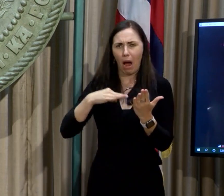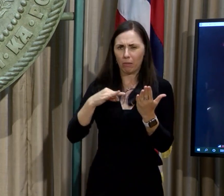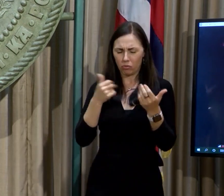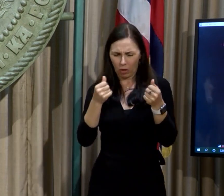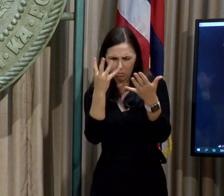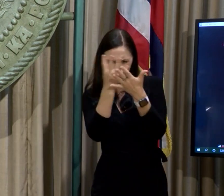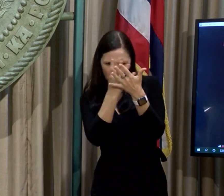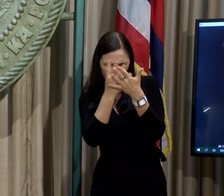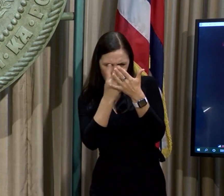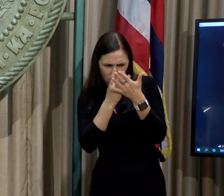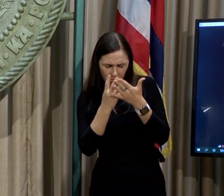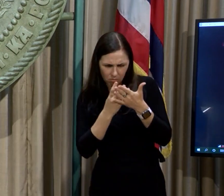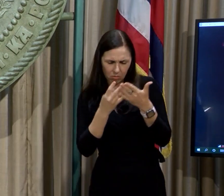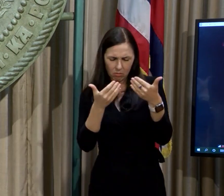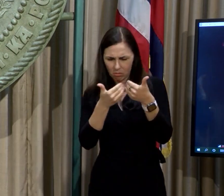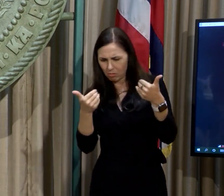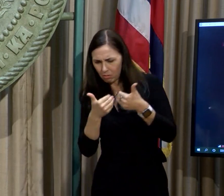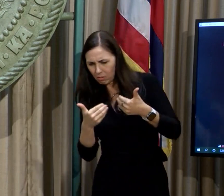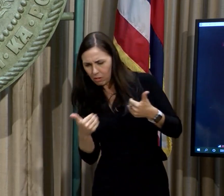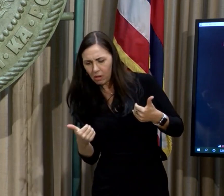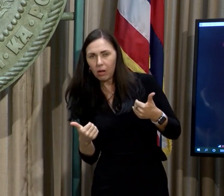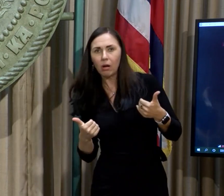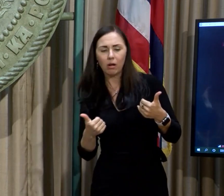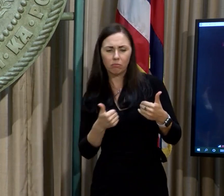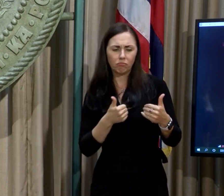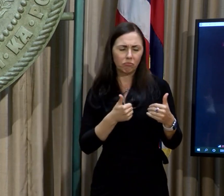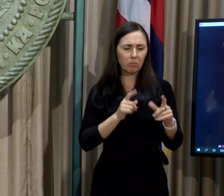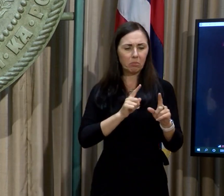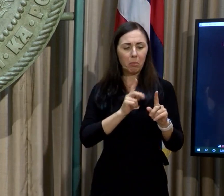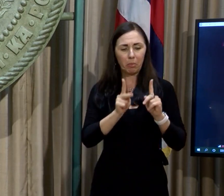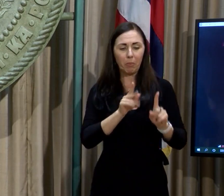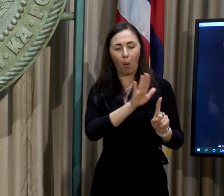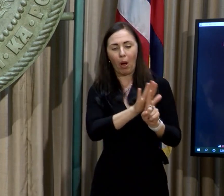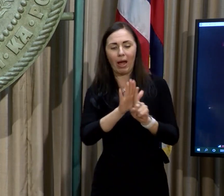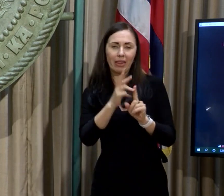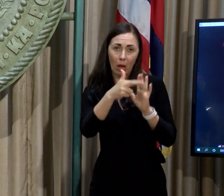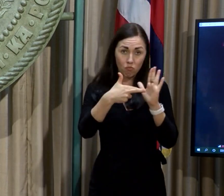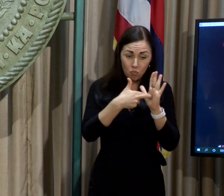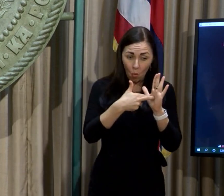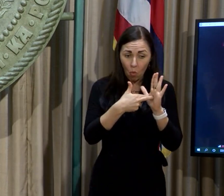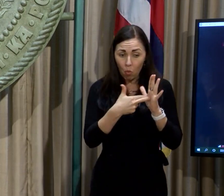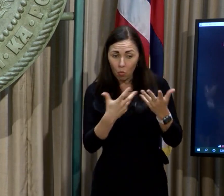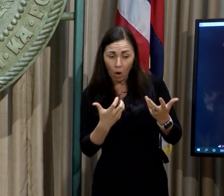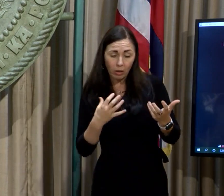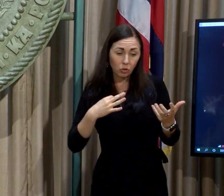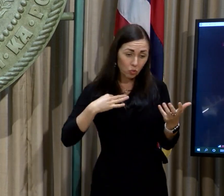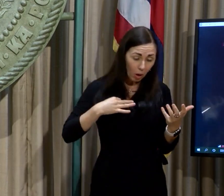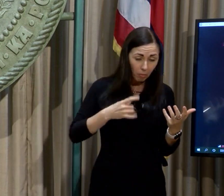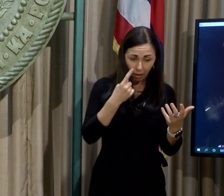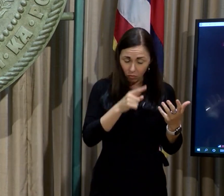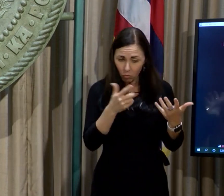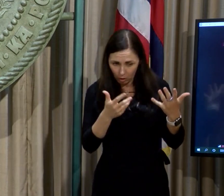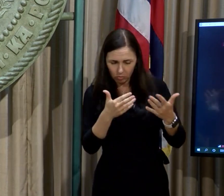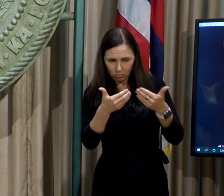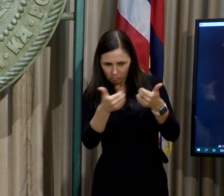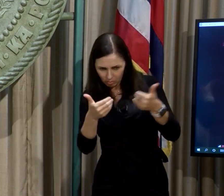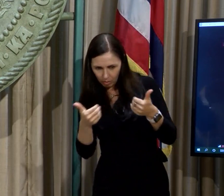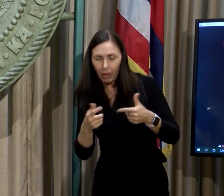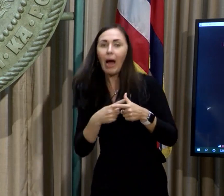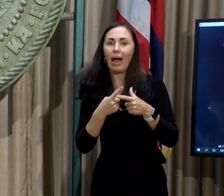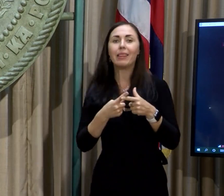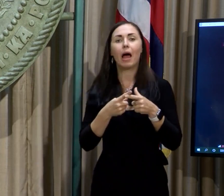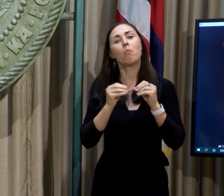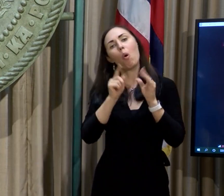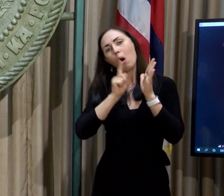through the different roles that people had applied for, and then we'll be going through and vetting the